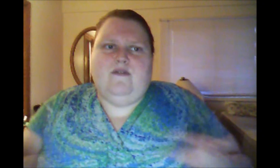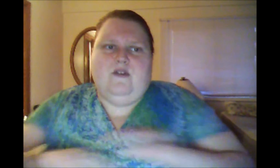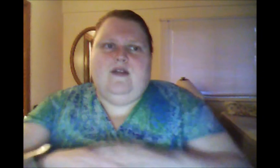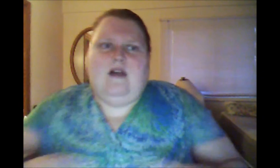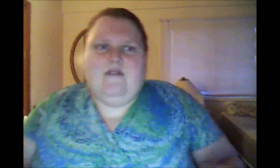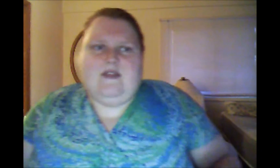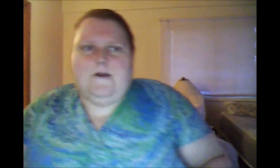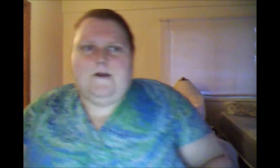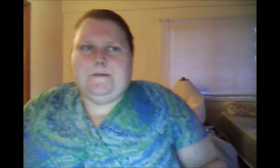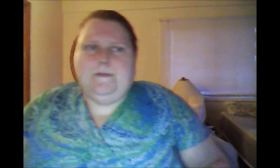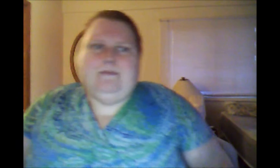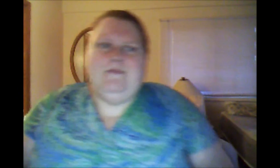You'll love it there.